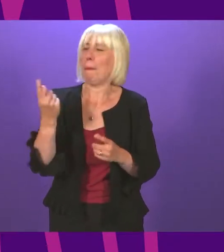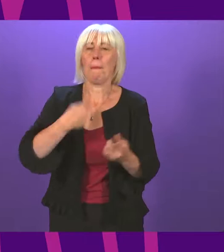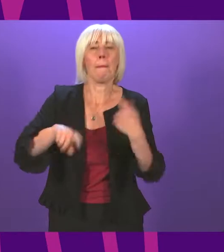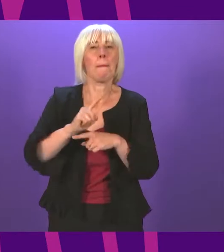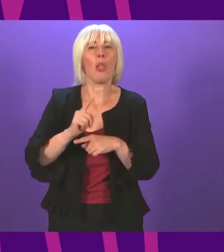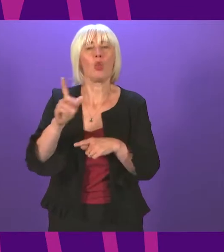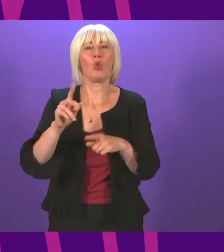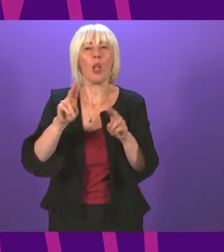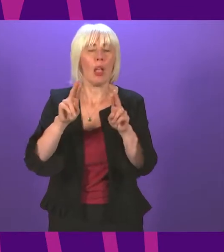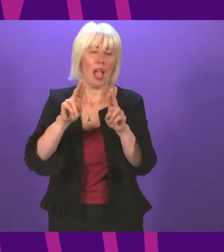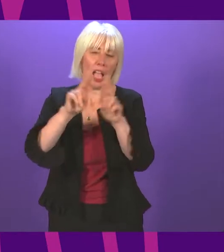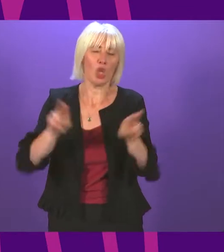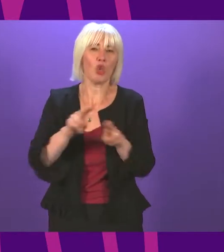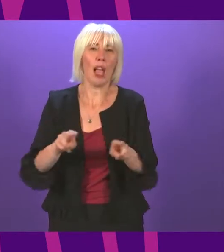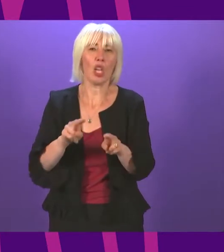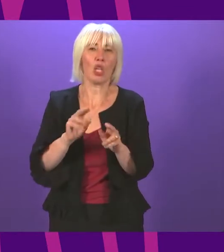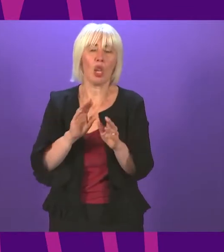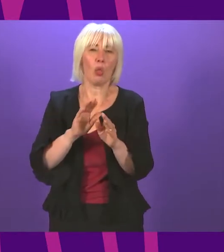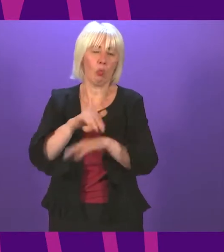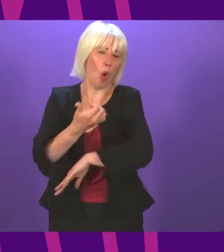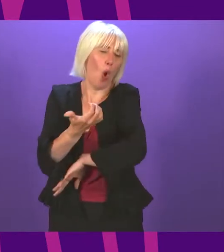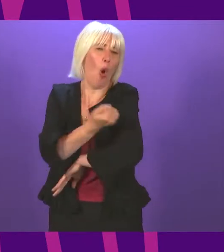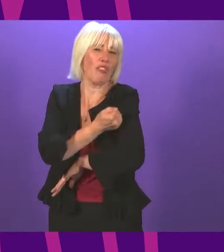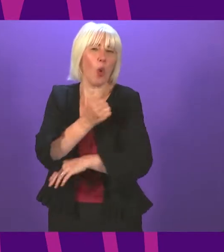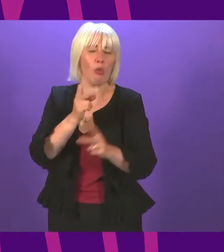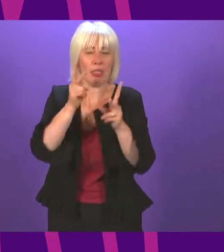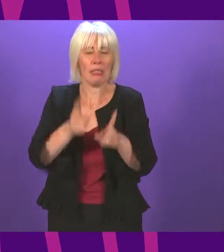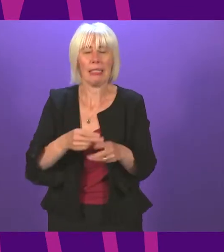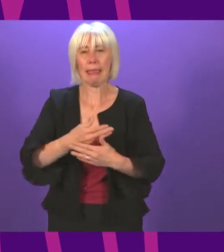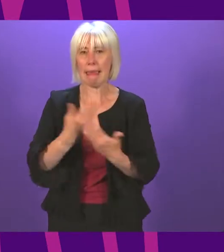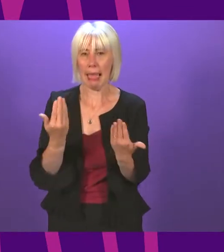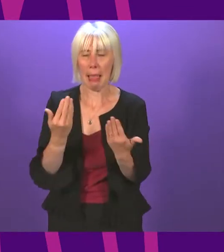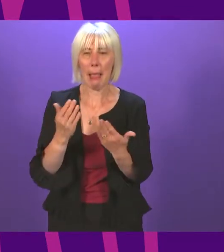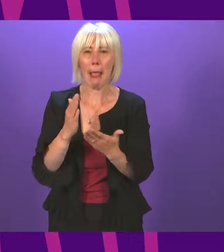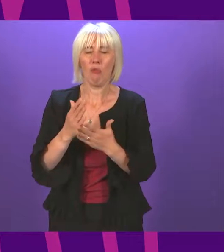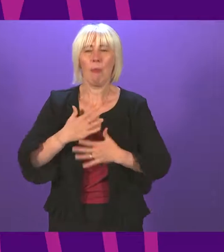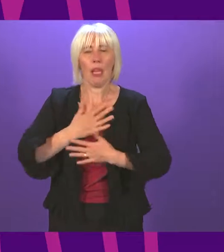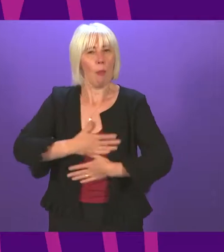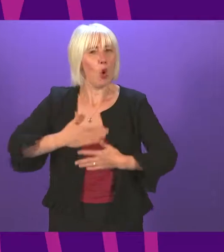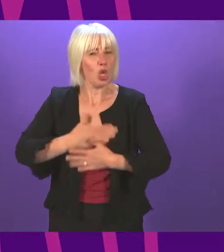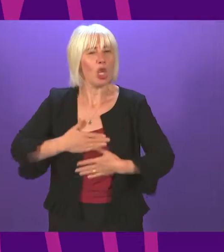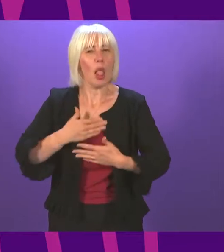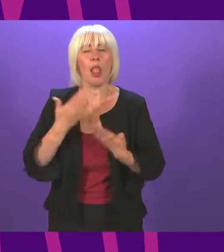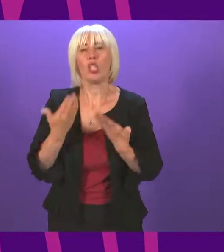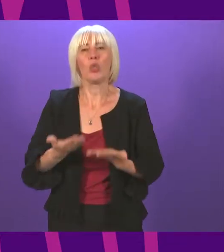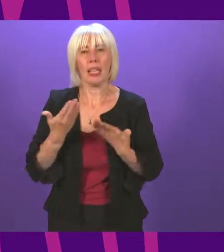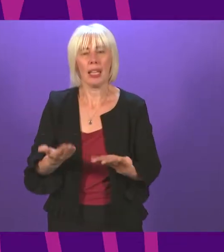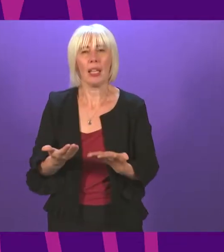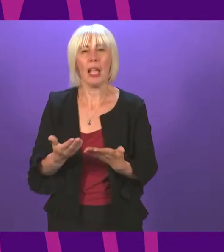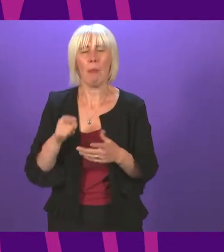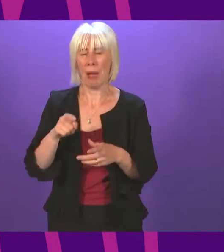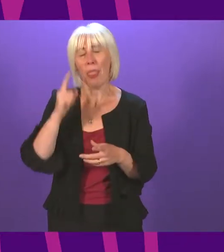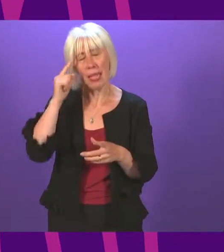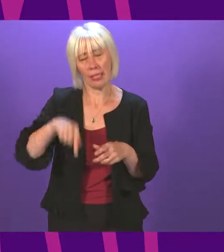International Overdose Day. And the theme that came out of that was not a party political one, but the fact that this is a particularly Scottish